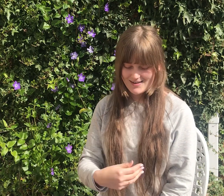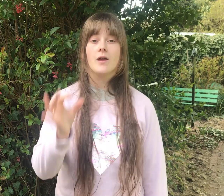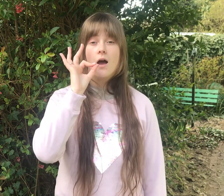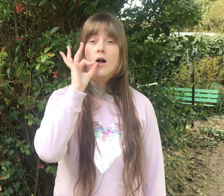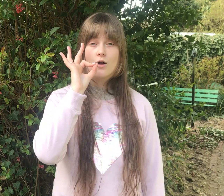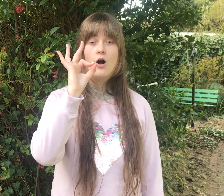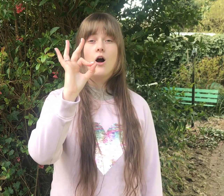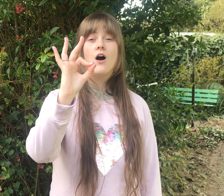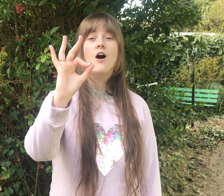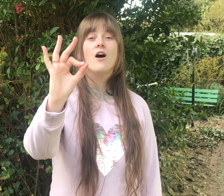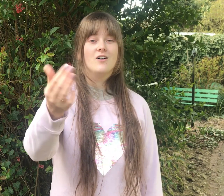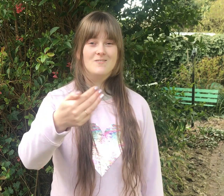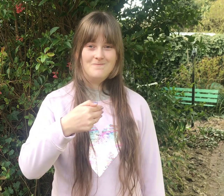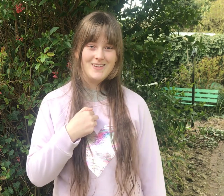Me Call Call Call Call